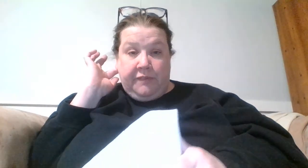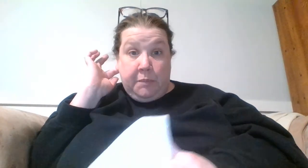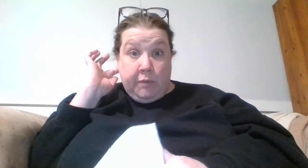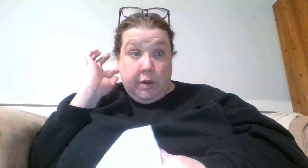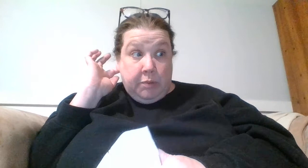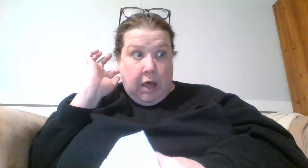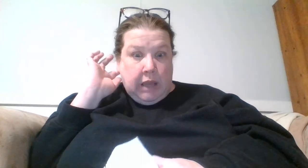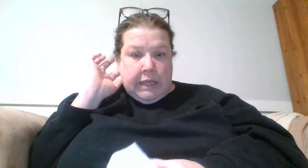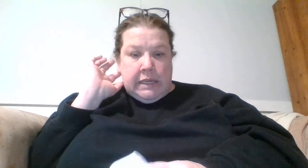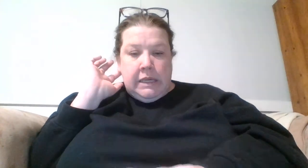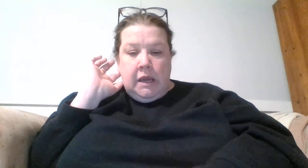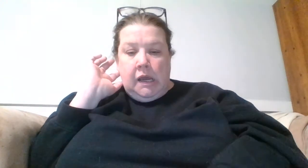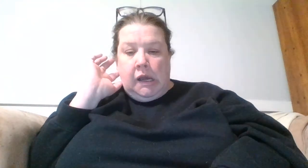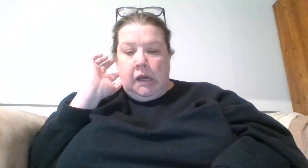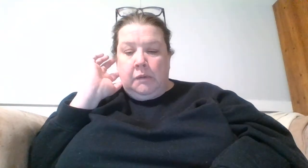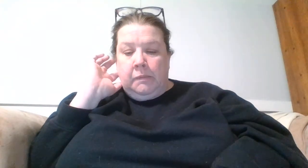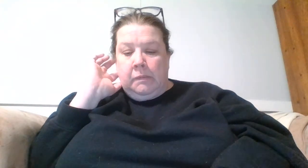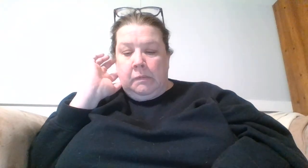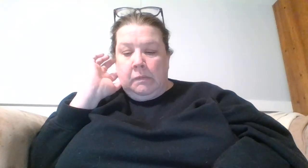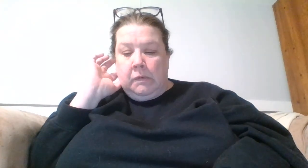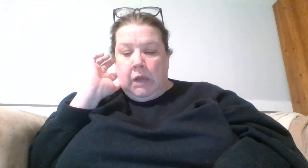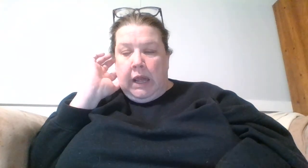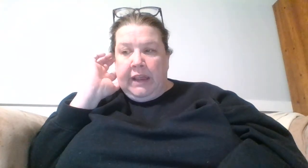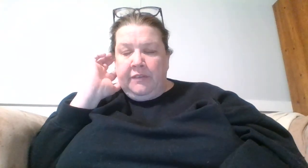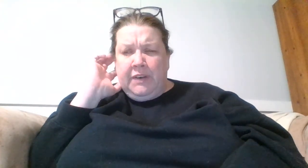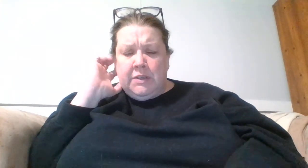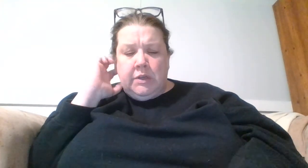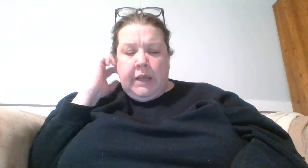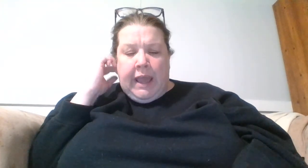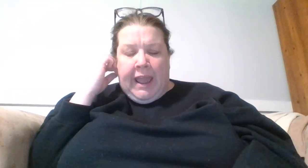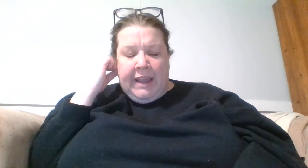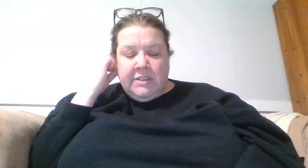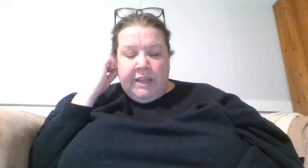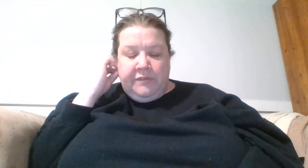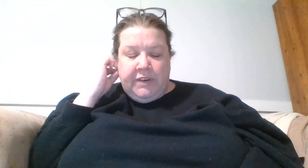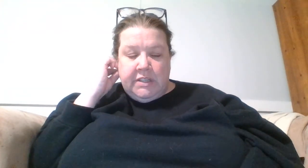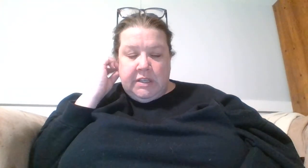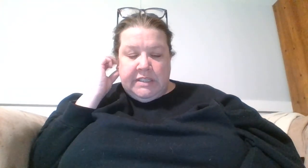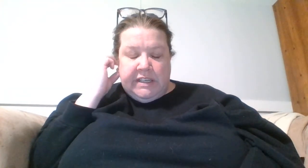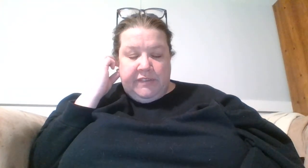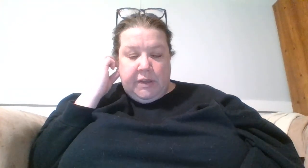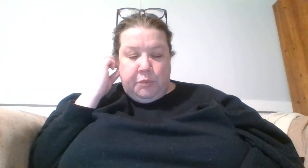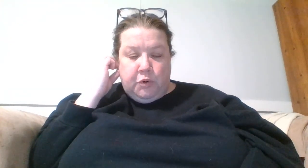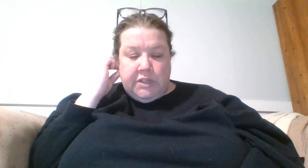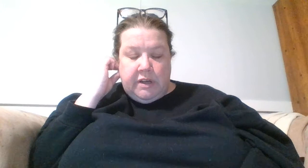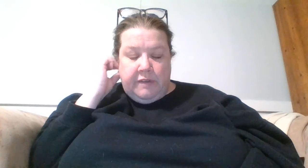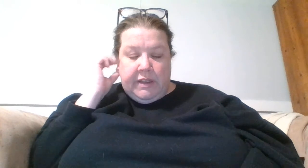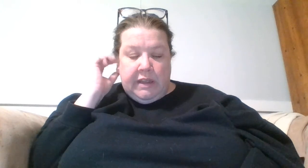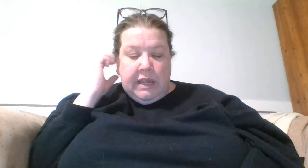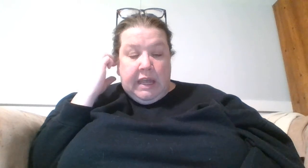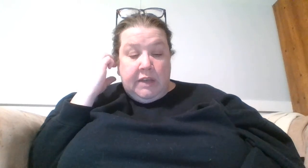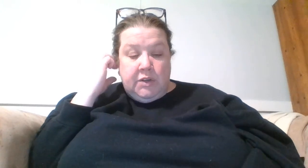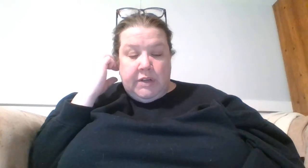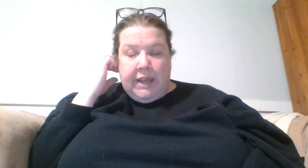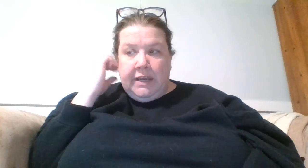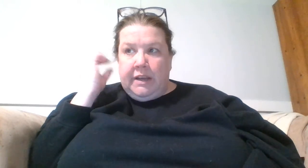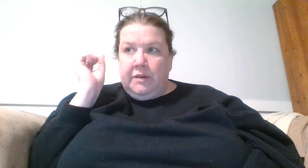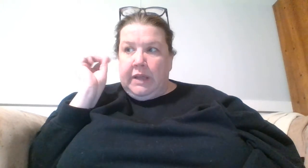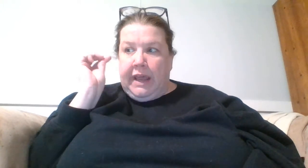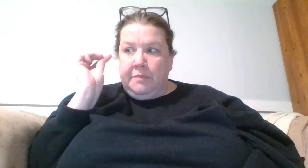February block um I had finished I actually had finished a significant portion of it told you I had had a